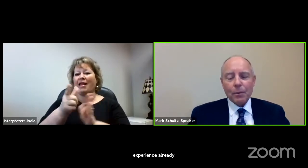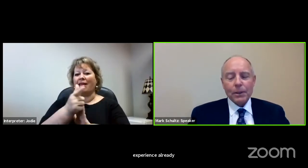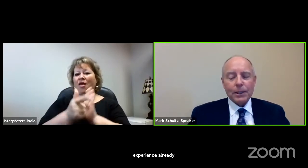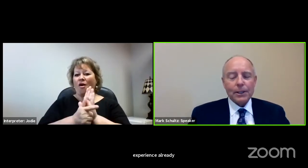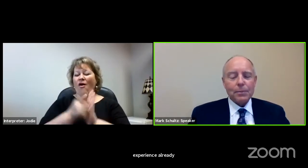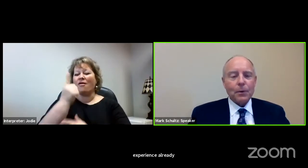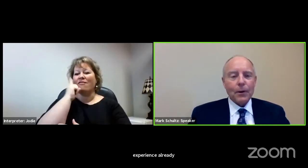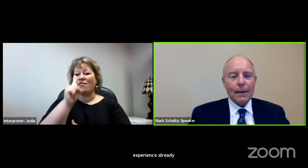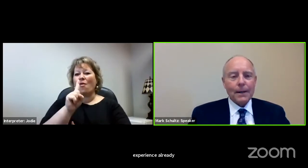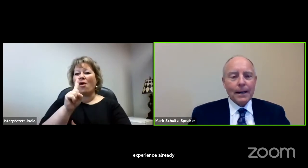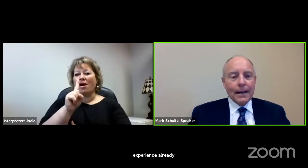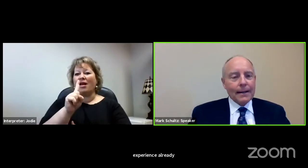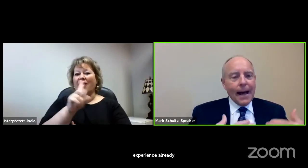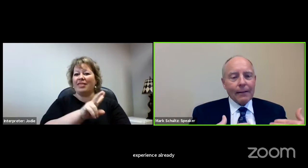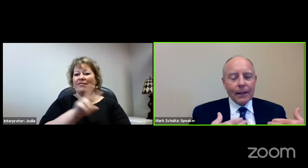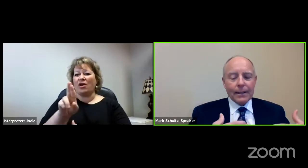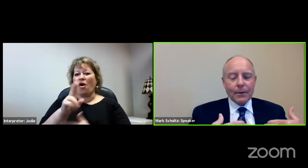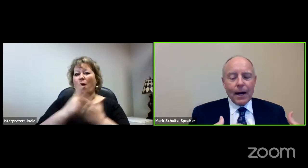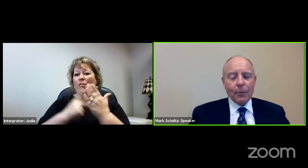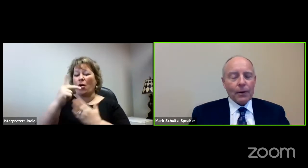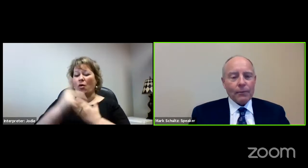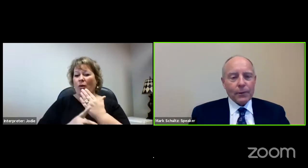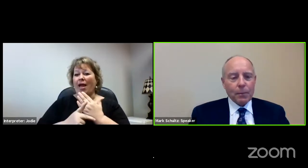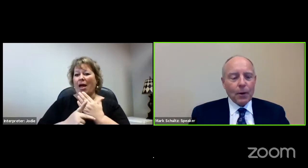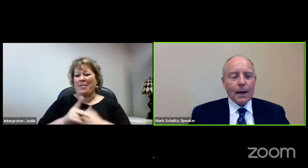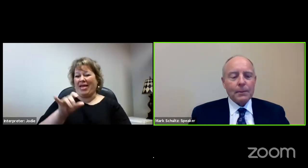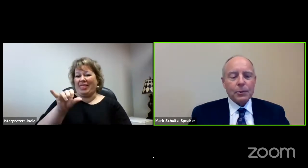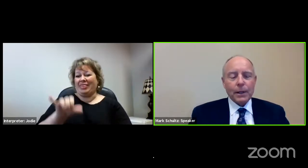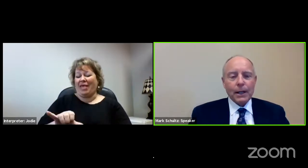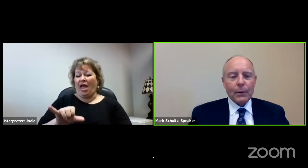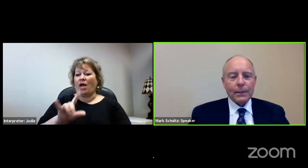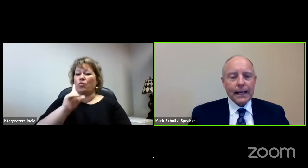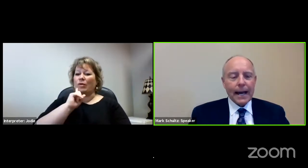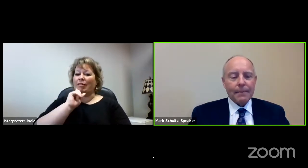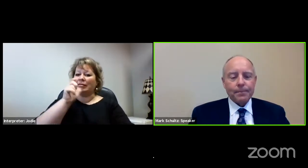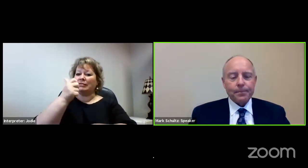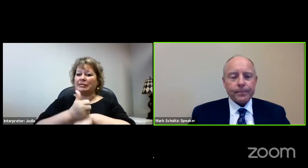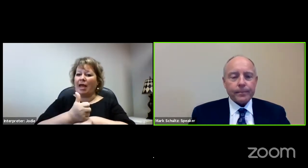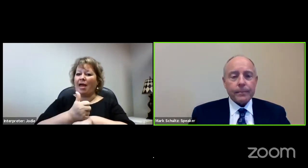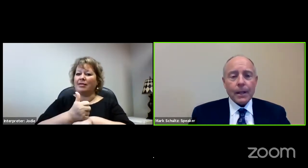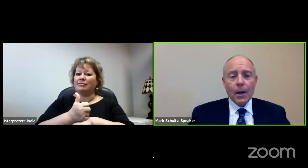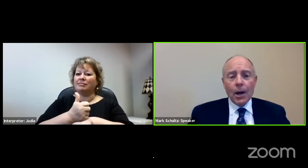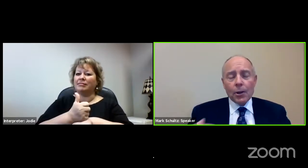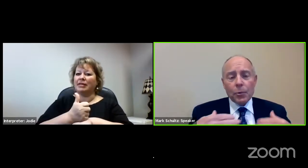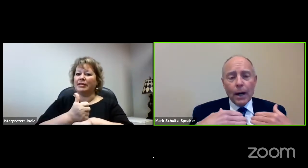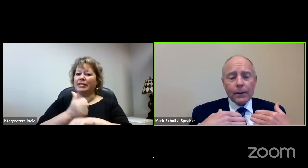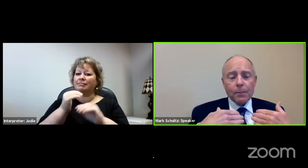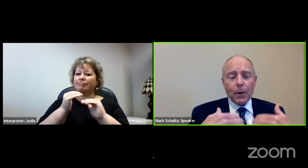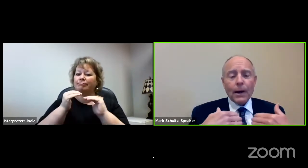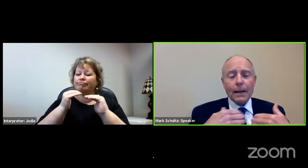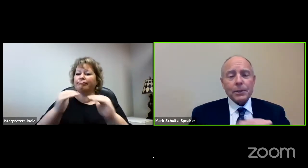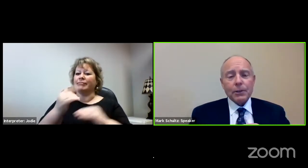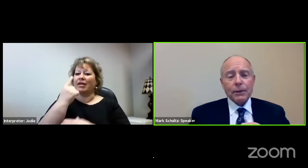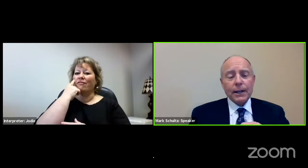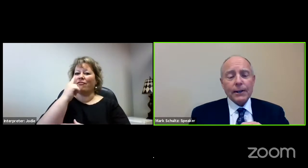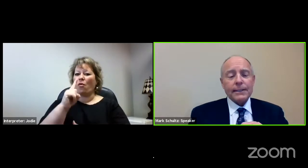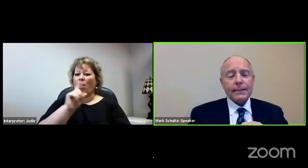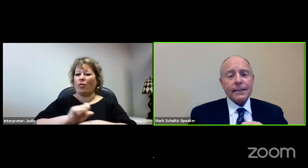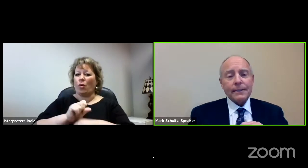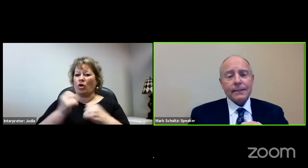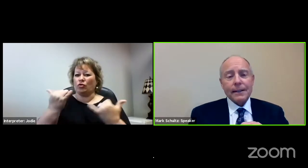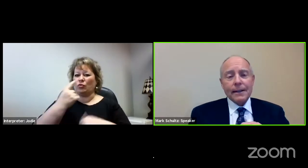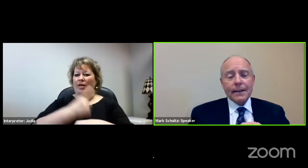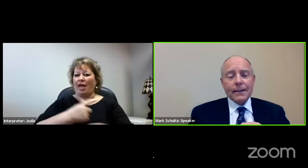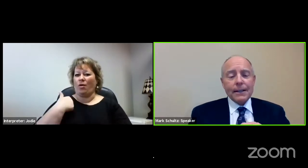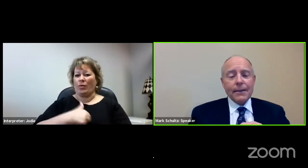vocational rehabilitation program and that laid the groundwork for the program as we know it today. Throughout the program's hundred year